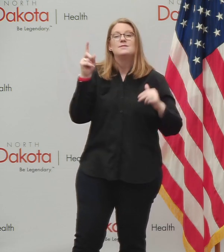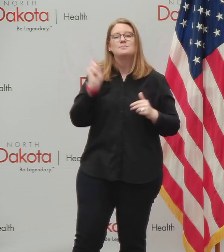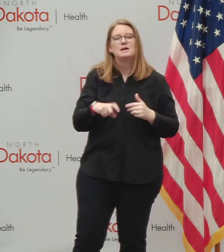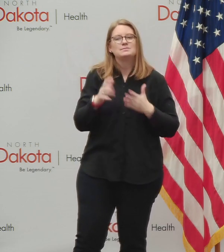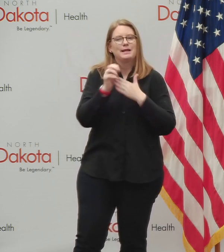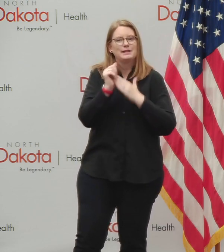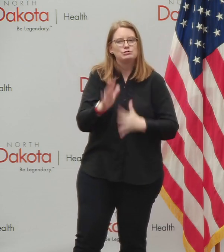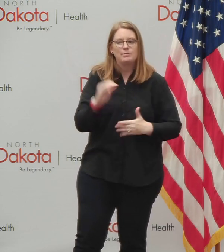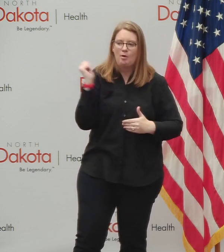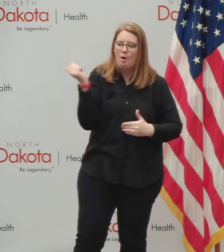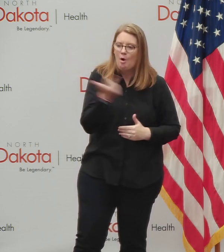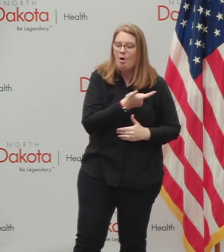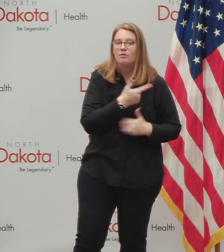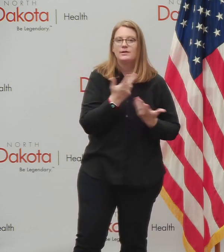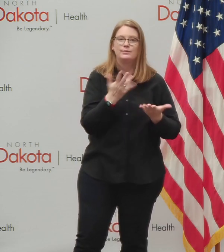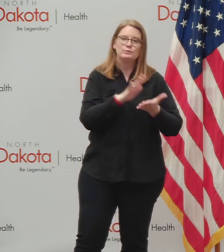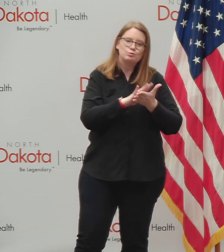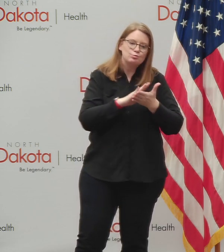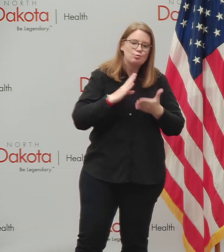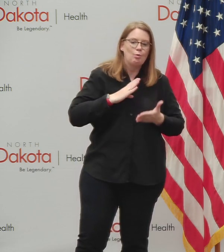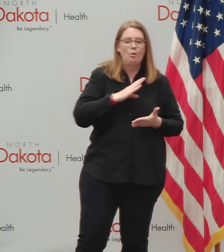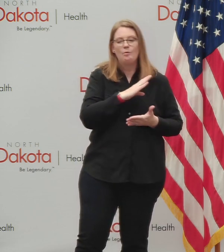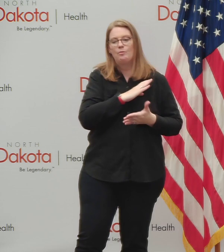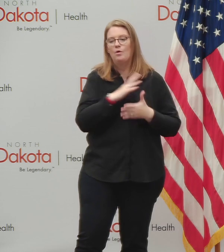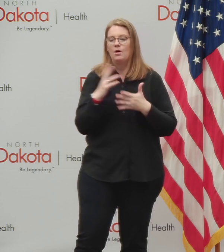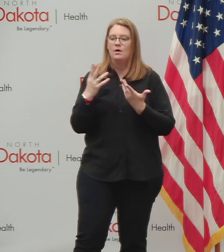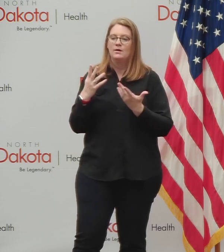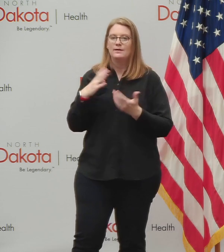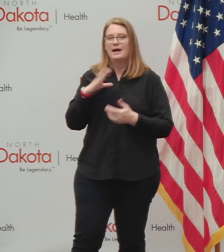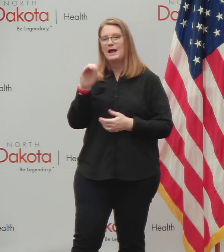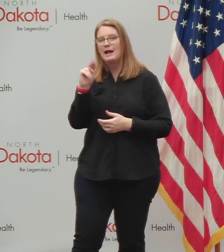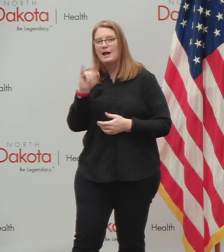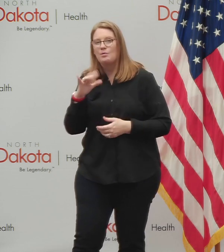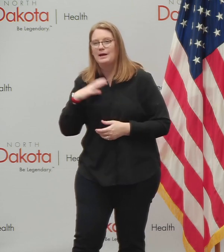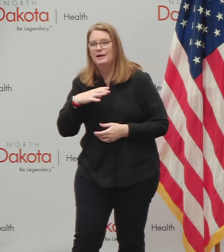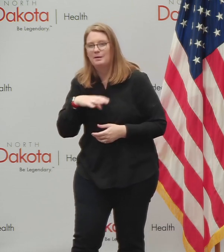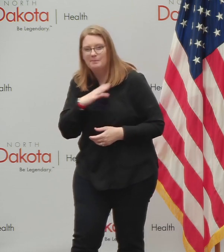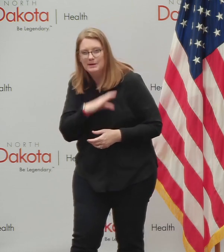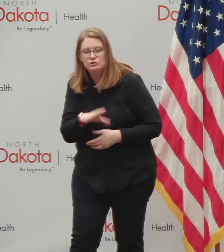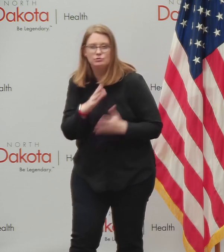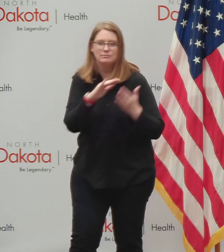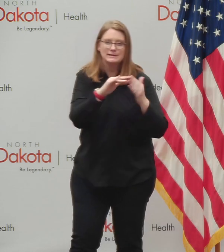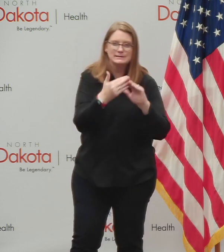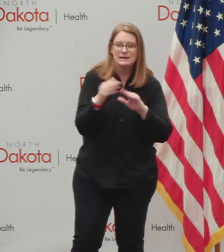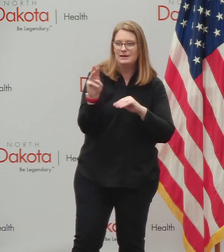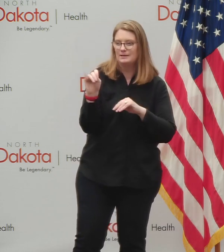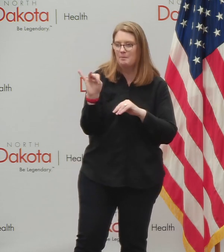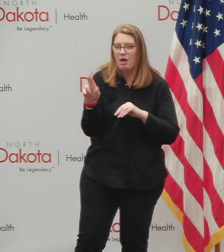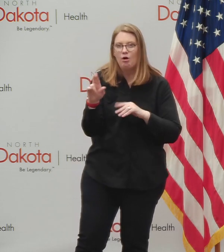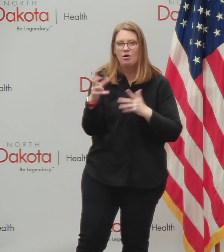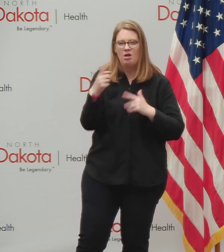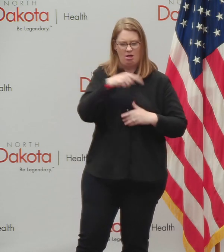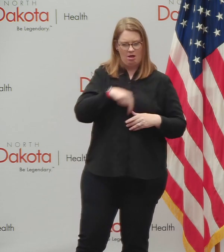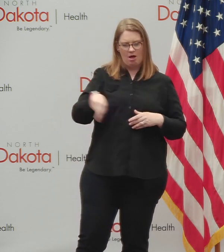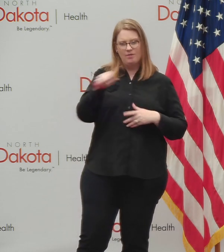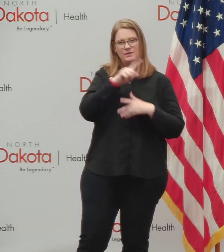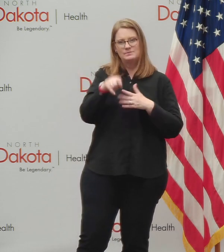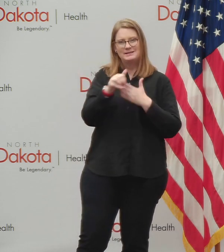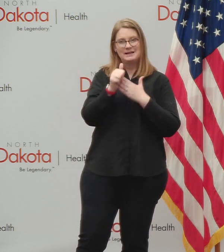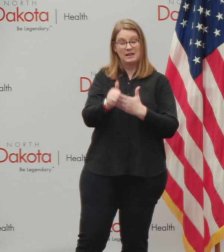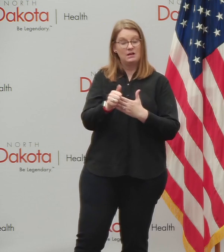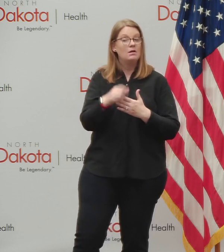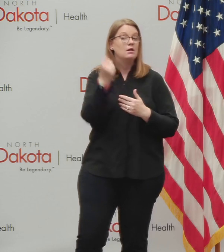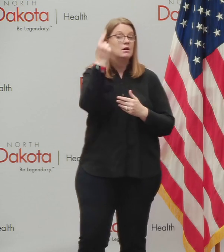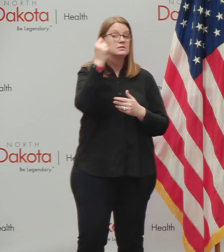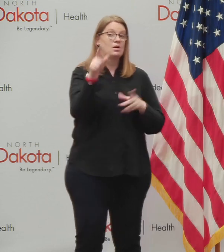district level, the school board level, the county commission, the township, the, uh, city, the mayor, uh, but it also can mean individuals.